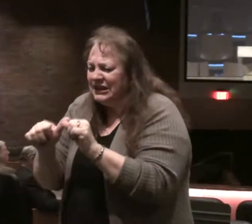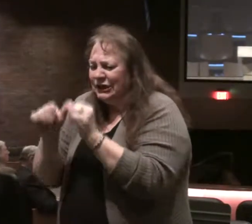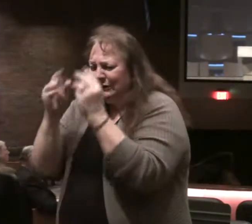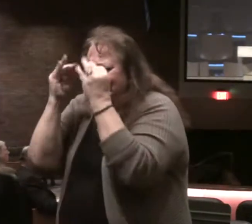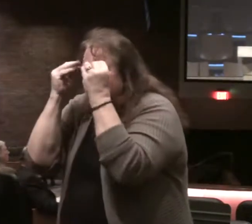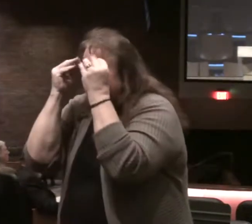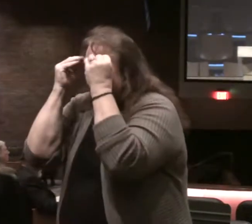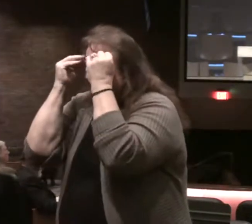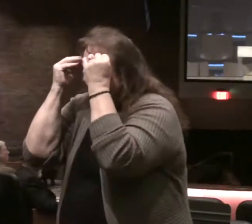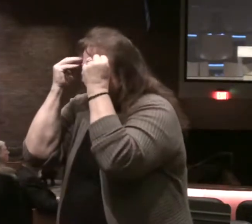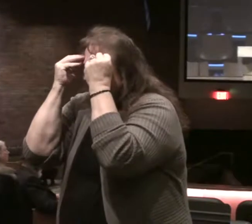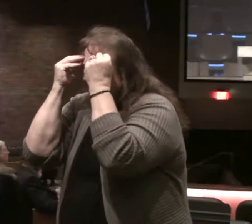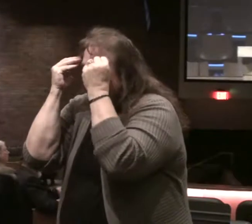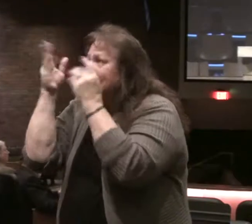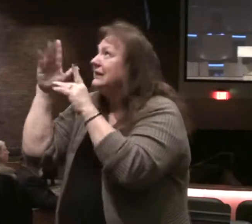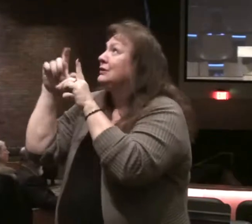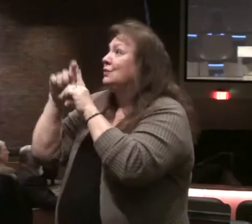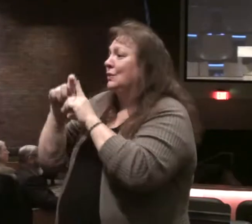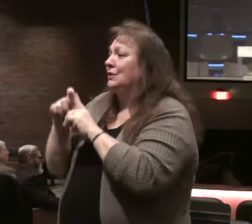force in life.